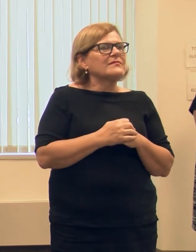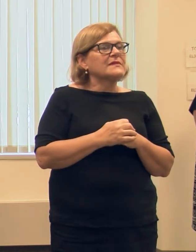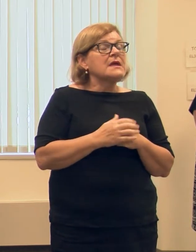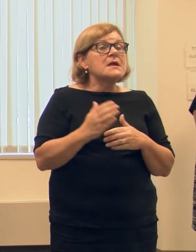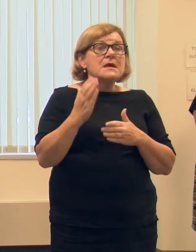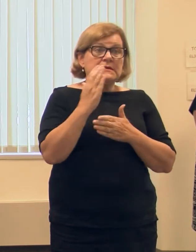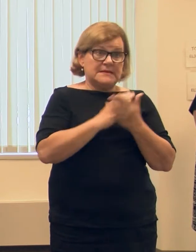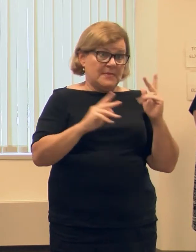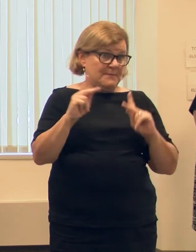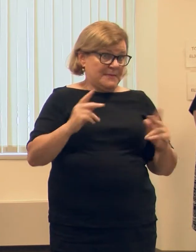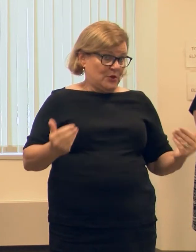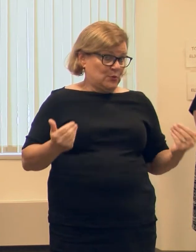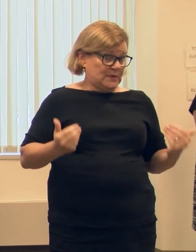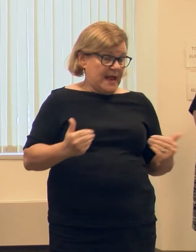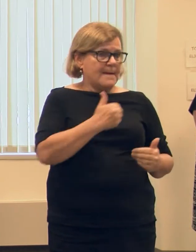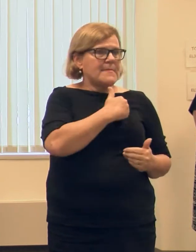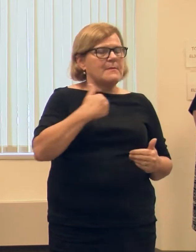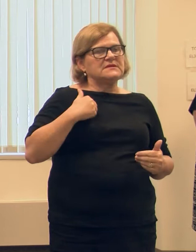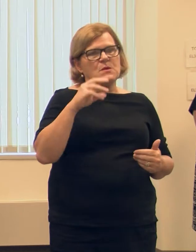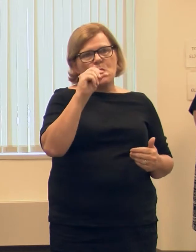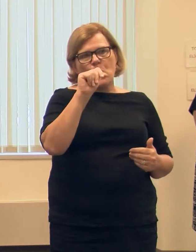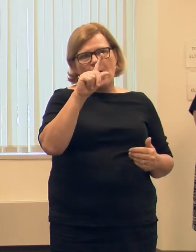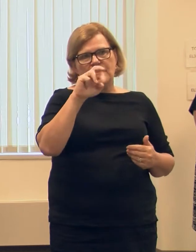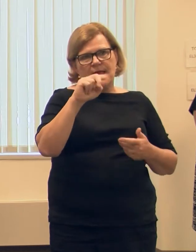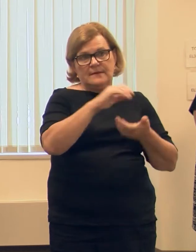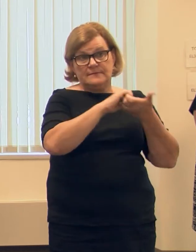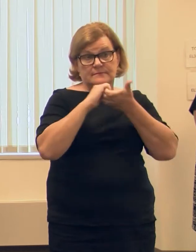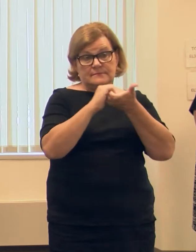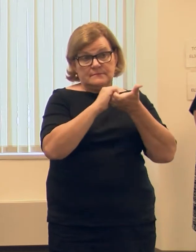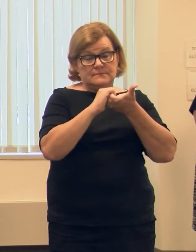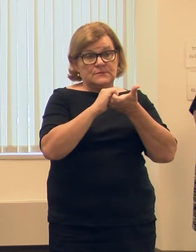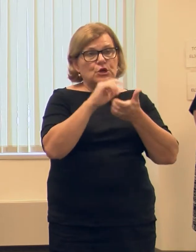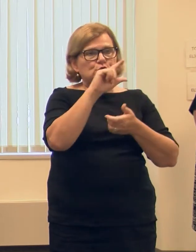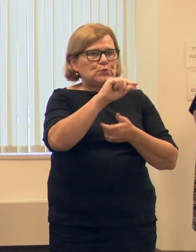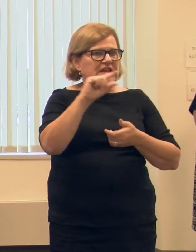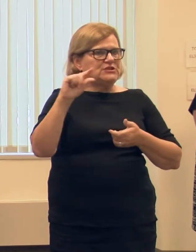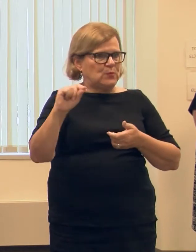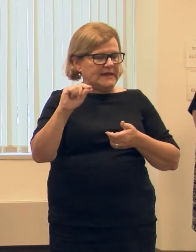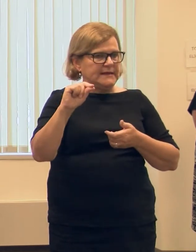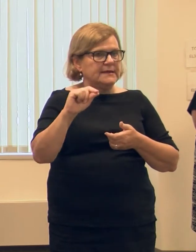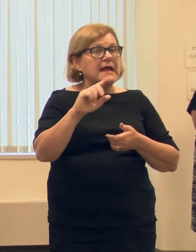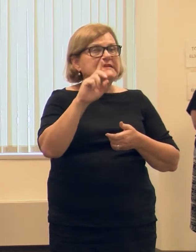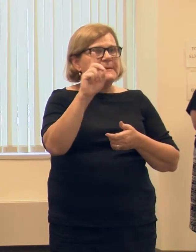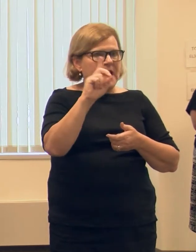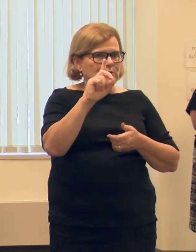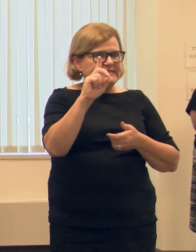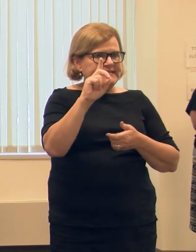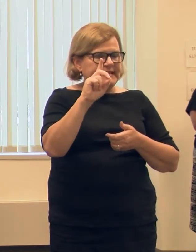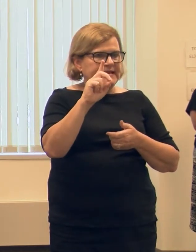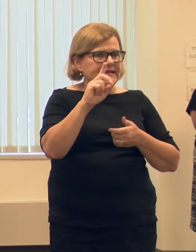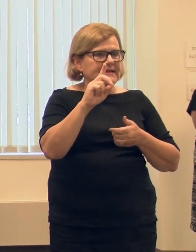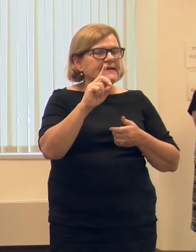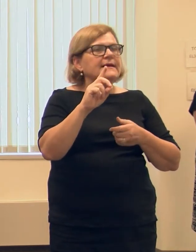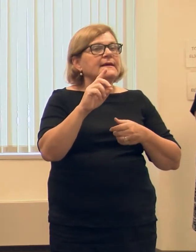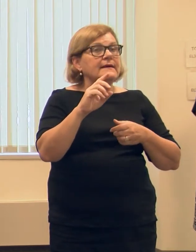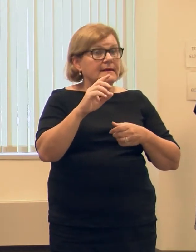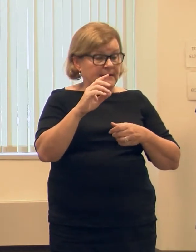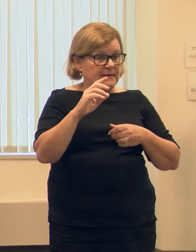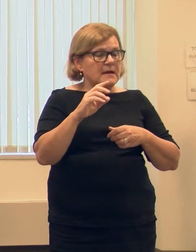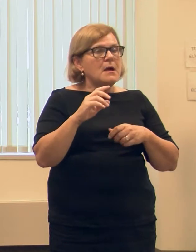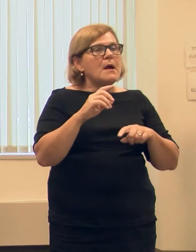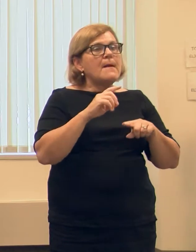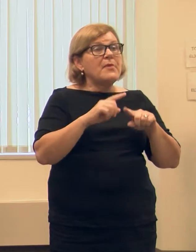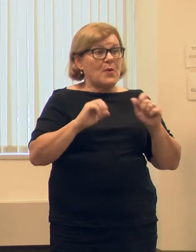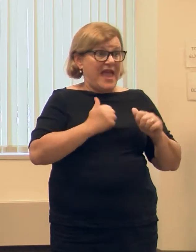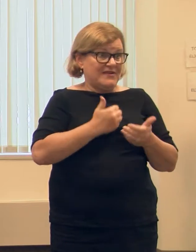Some of the people here today are members of our Oakland Together 2020 Democracy Initiative. And I'll have Dave Woodward talk a little bit more about that. But we also